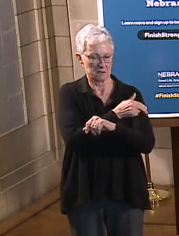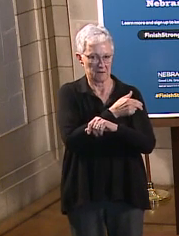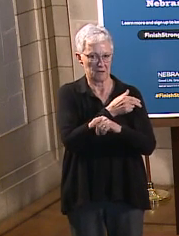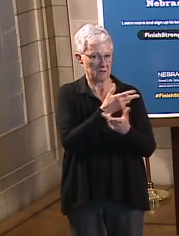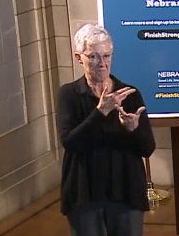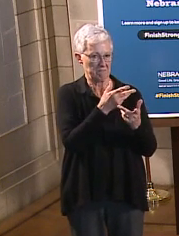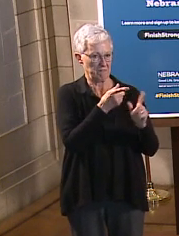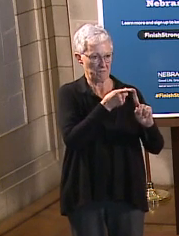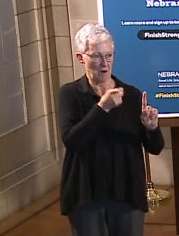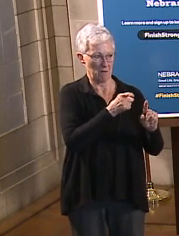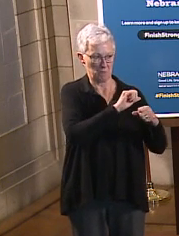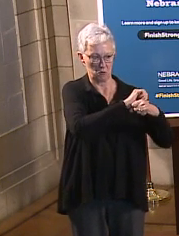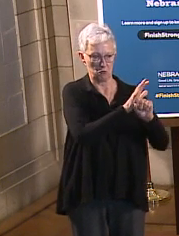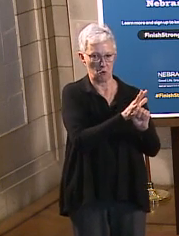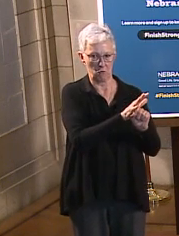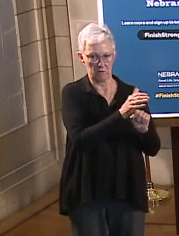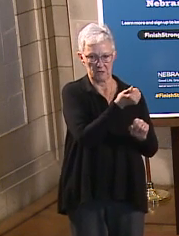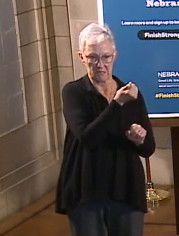or our wild type.